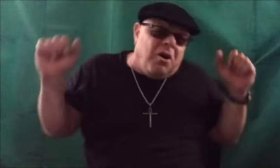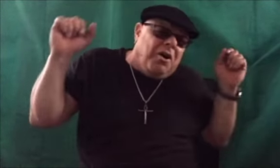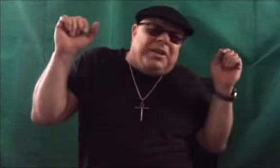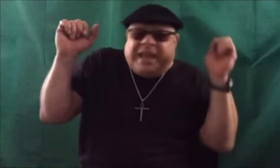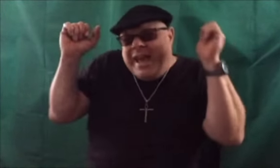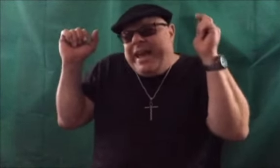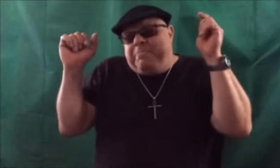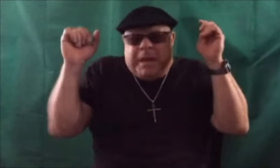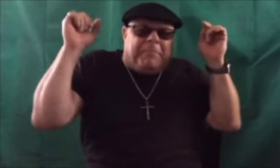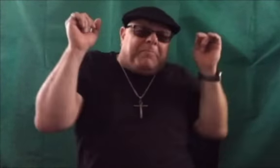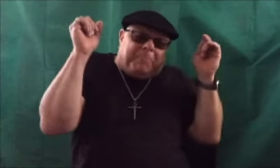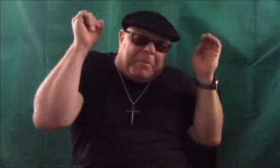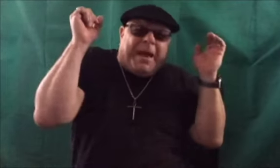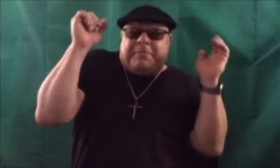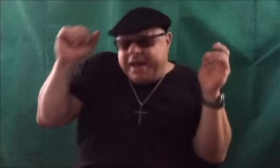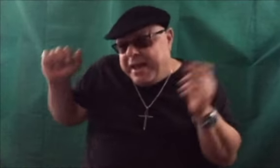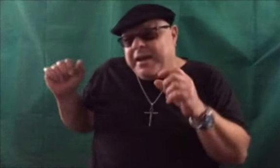Oh, yeah. Baby, baby, baby, baby, baby, baby.